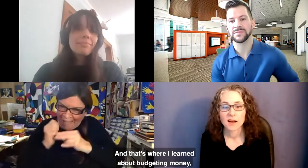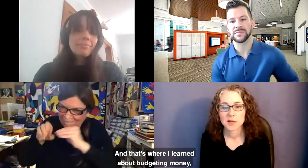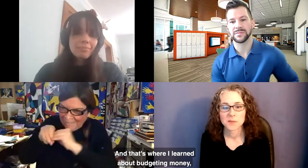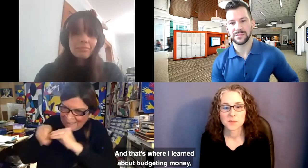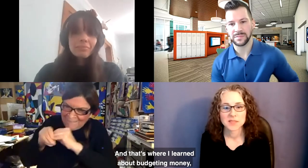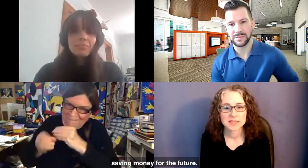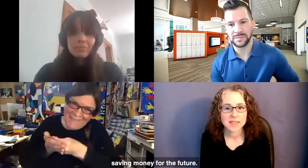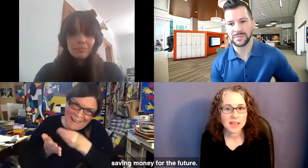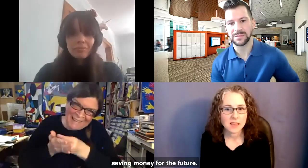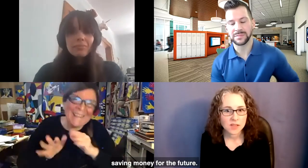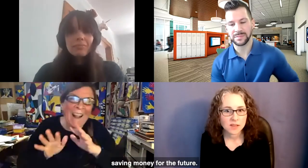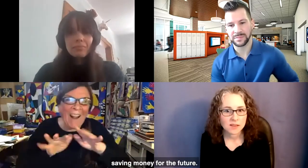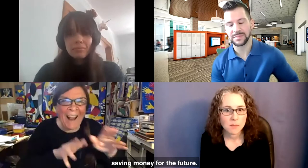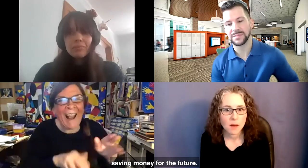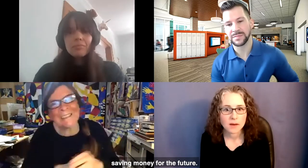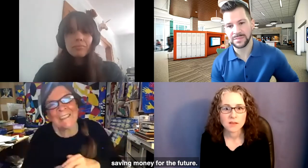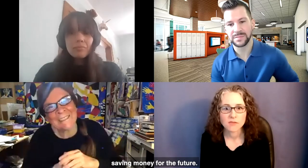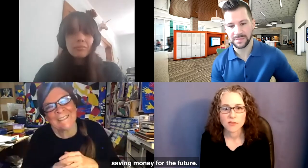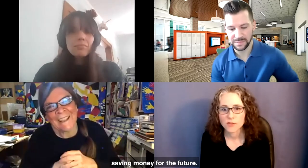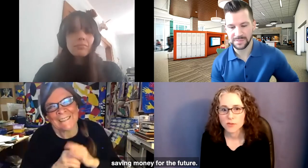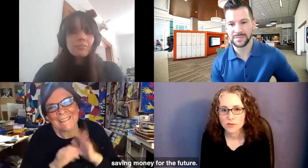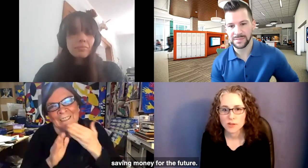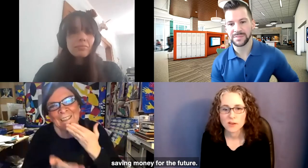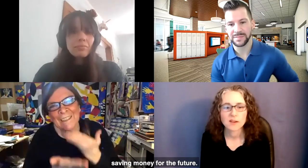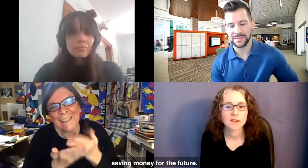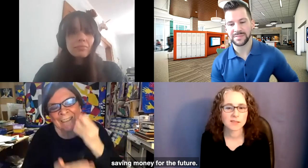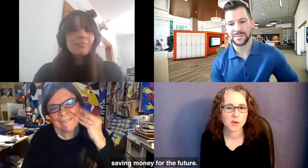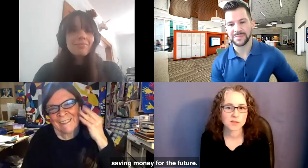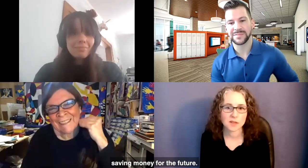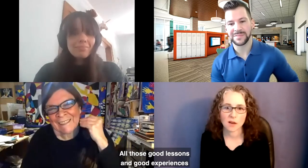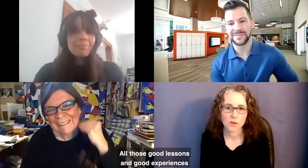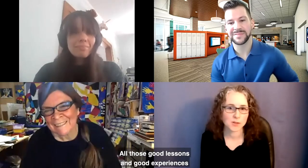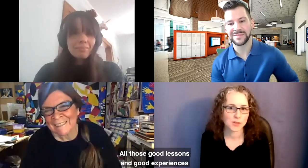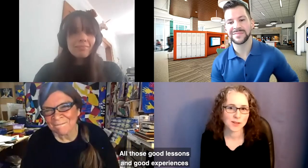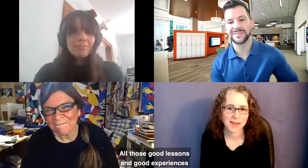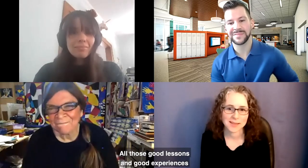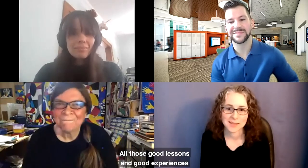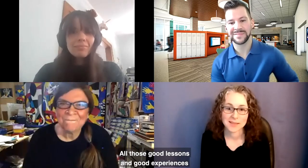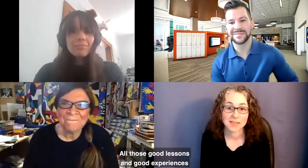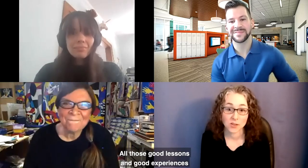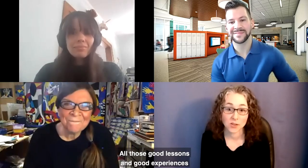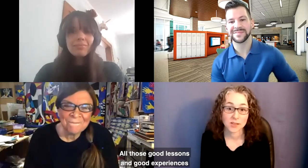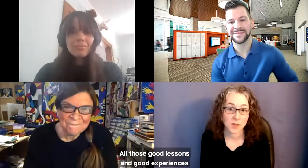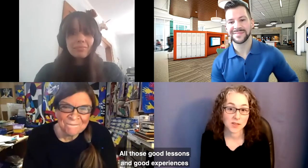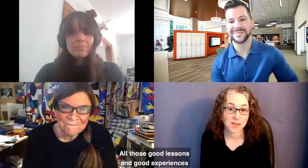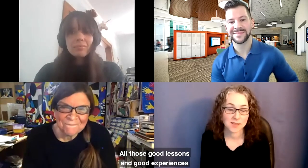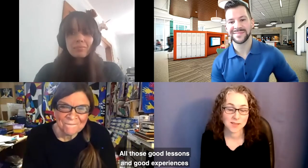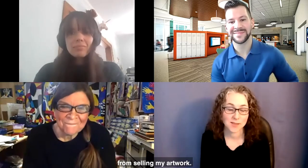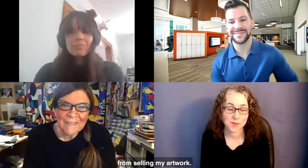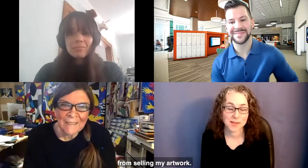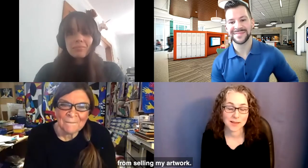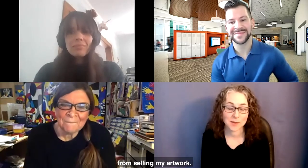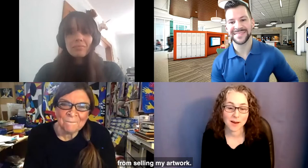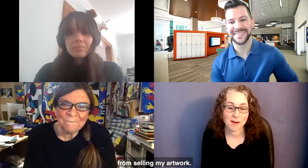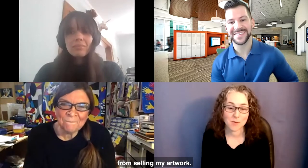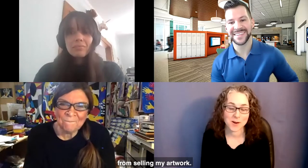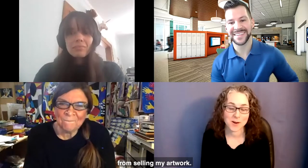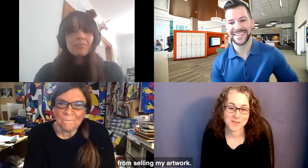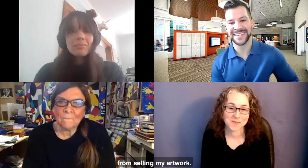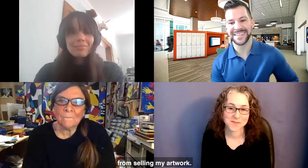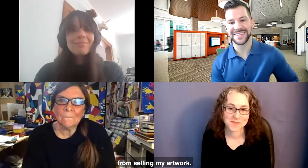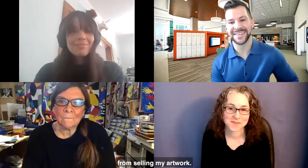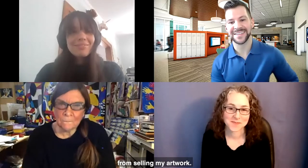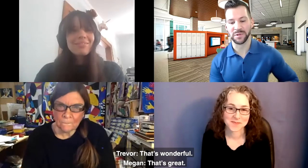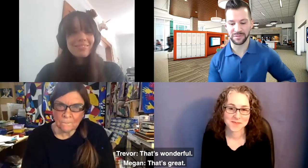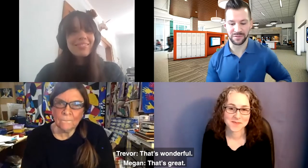saving money for future, those, all those good lessons and good experiences from selling my artwork.